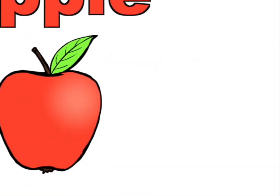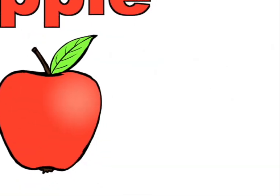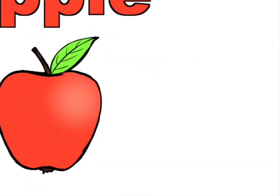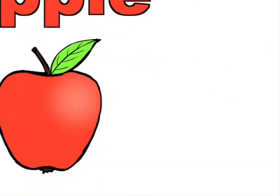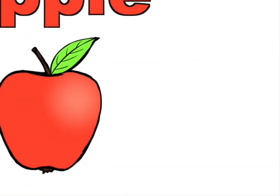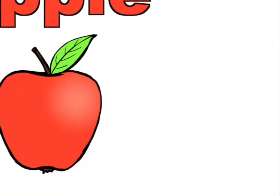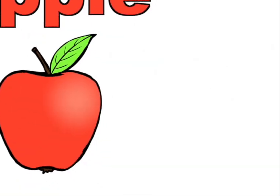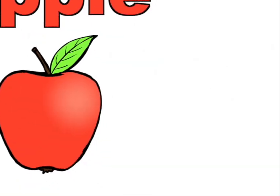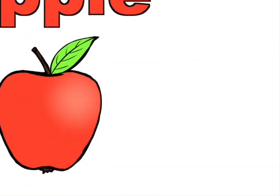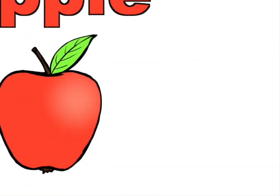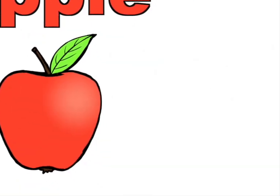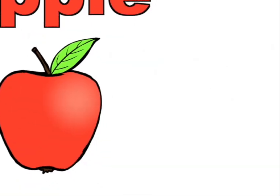Apple.